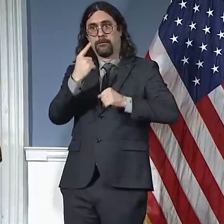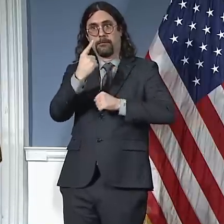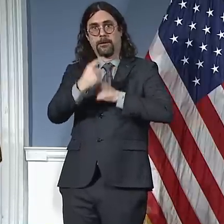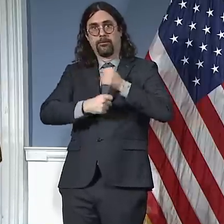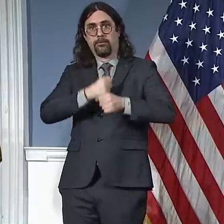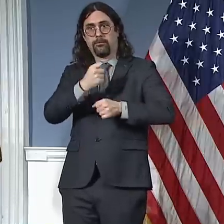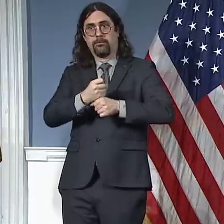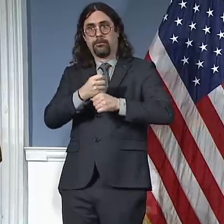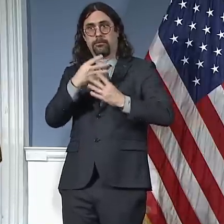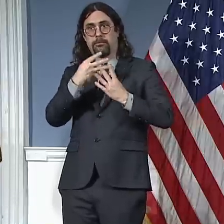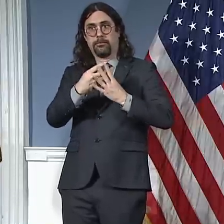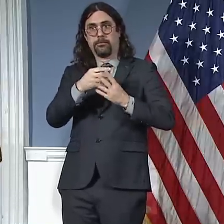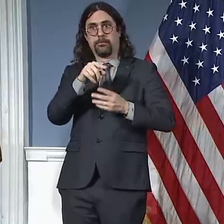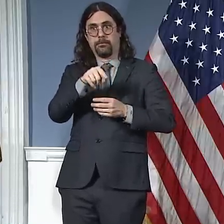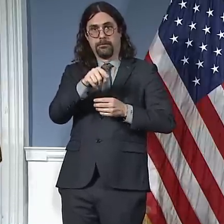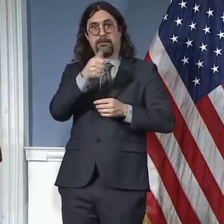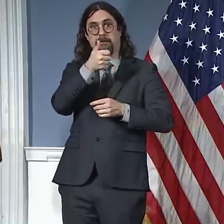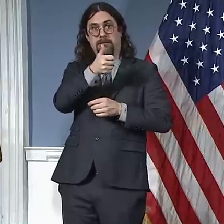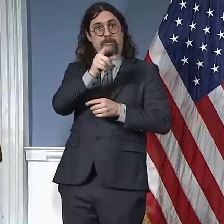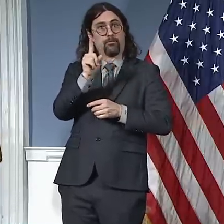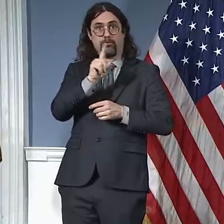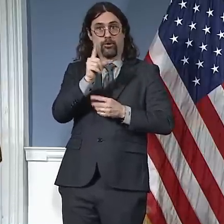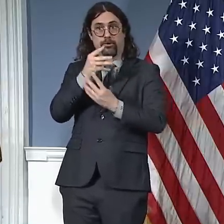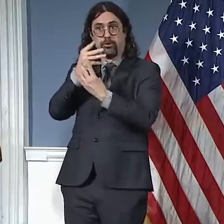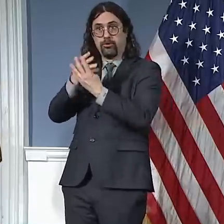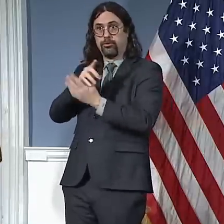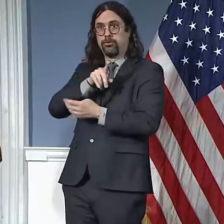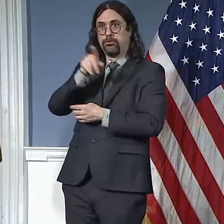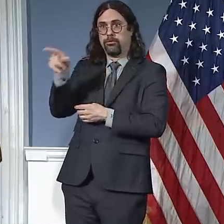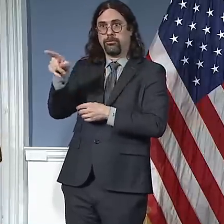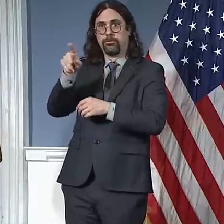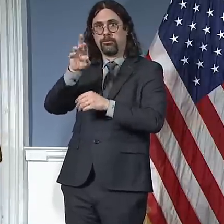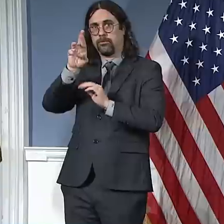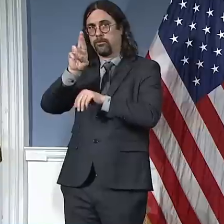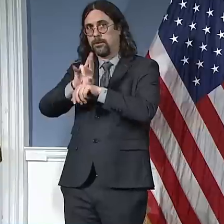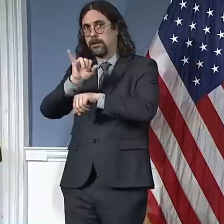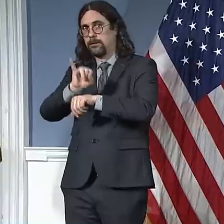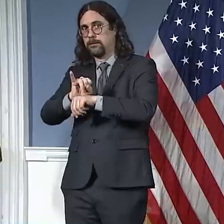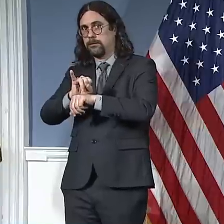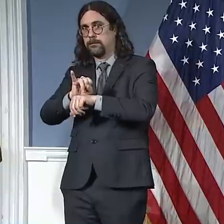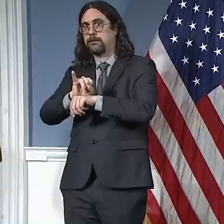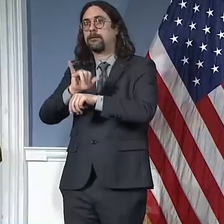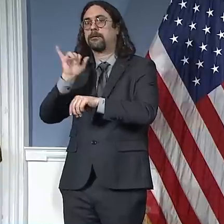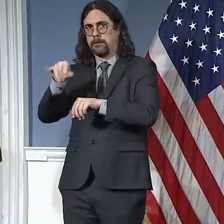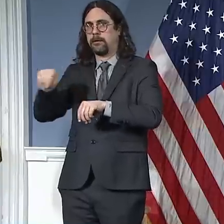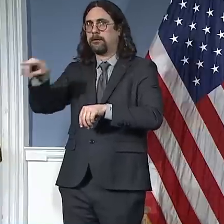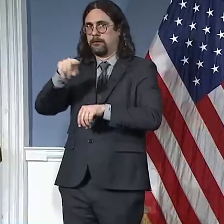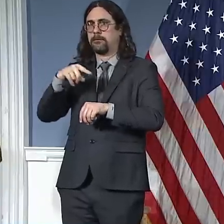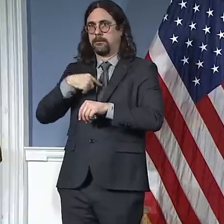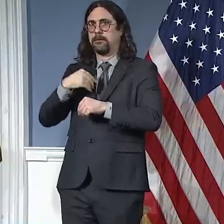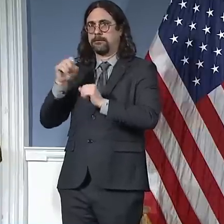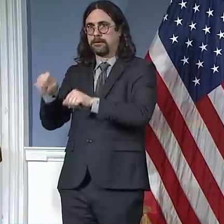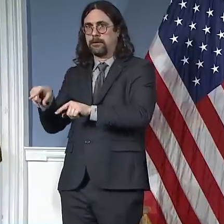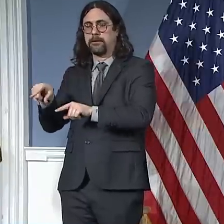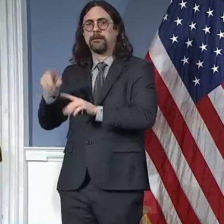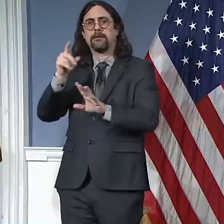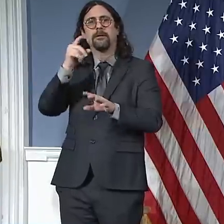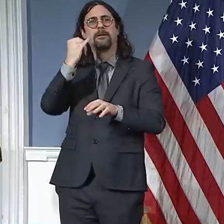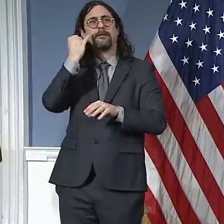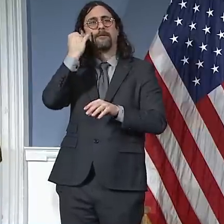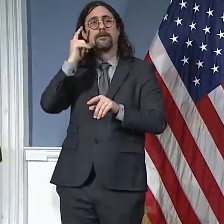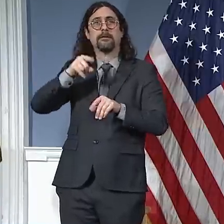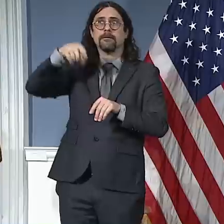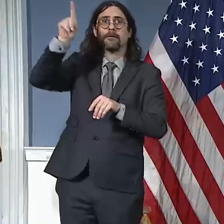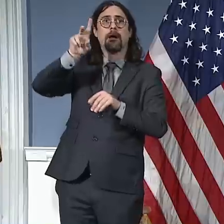sentence in one of the upstate prisons. Those, of course, are meant for people who did more serious offenses. Folks who are serving a